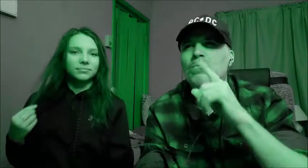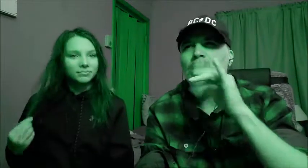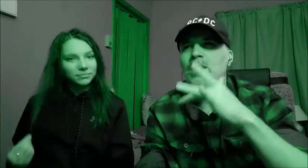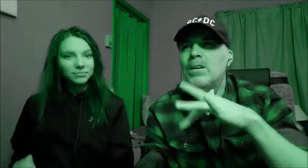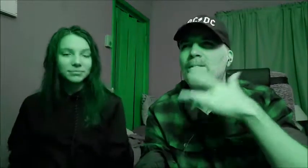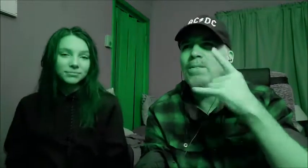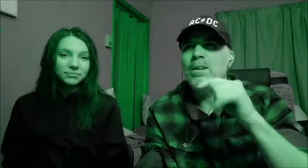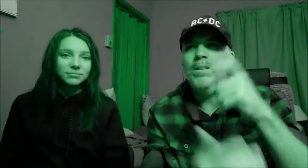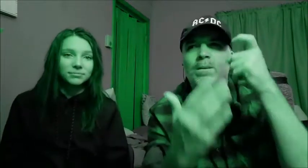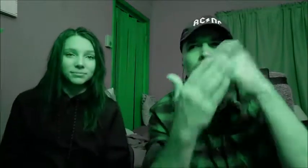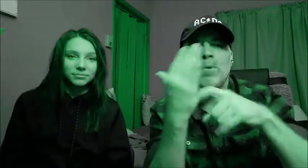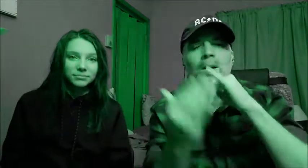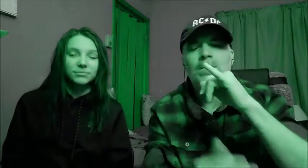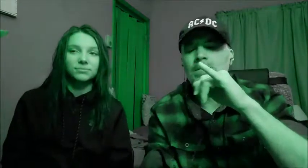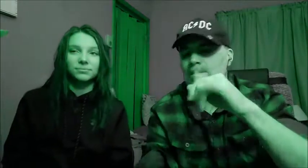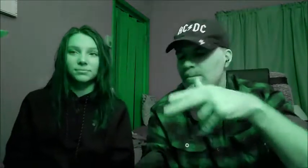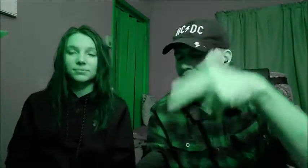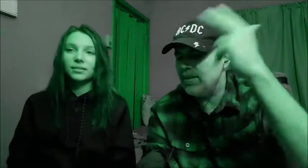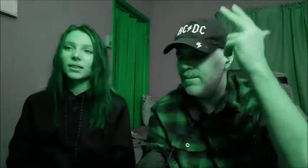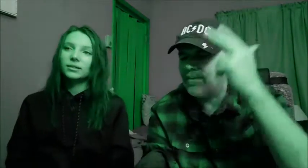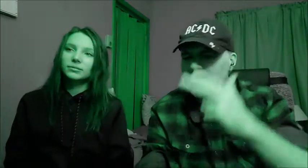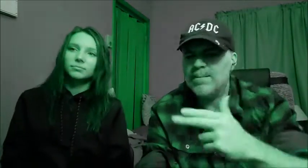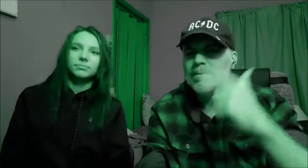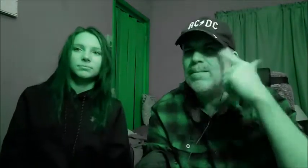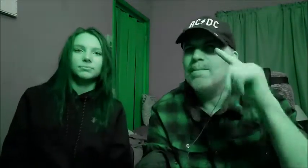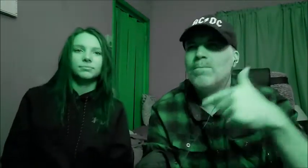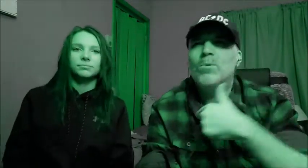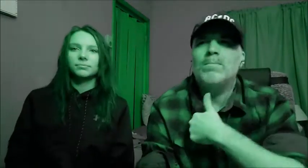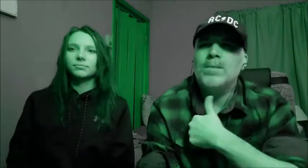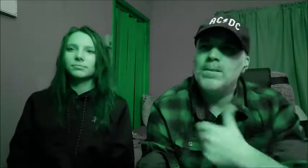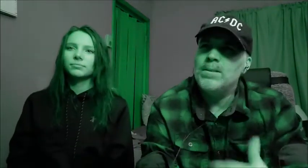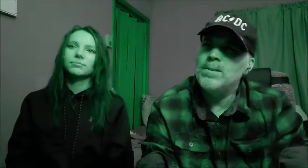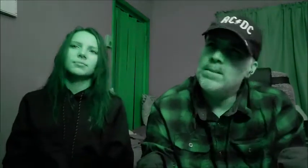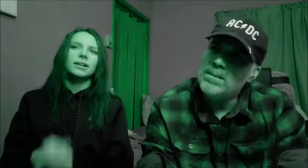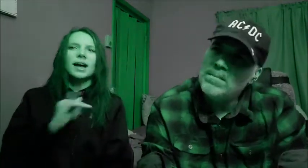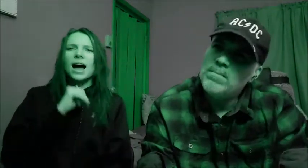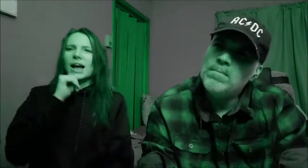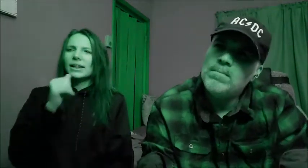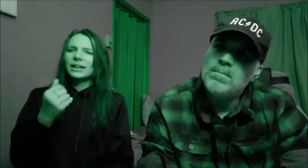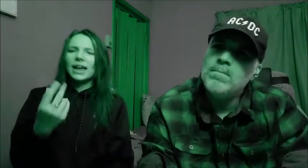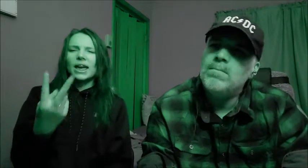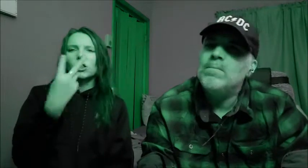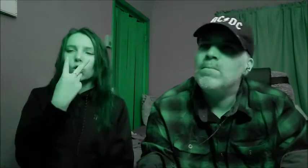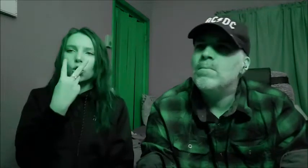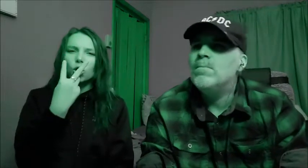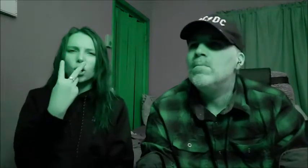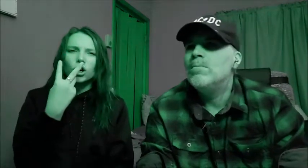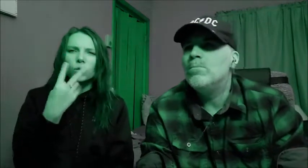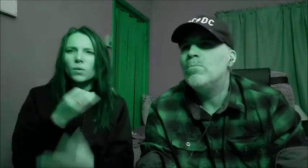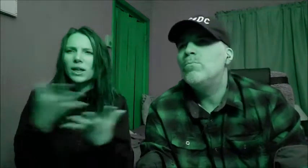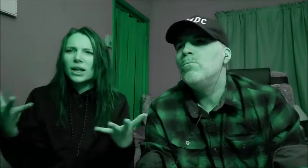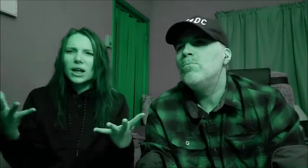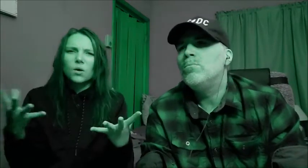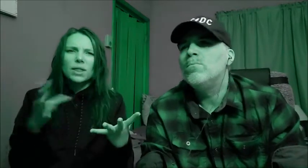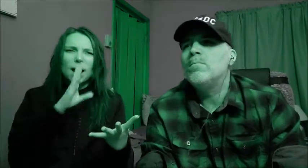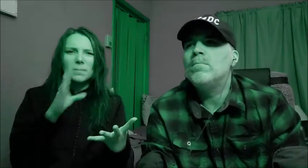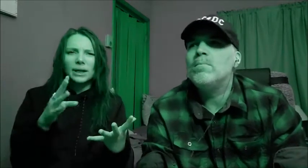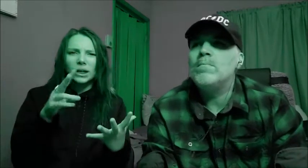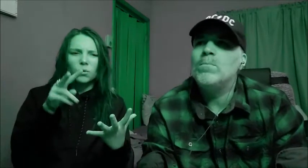you really think the price is high for me. I can't look up, without being